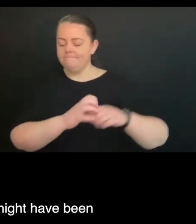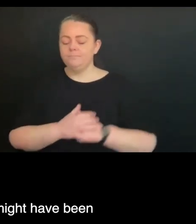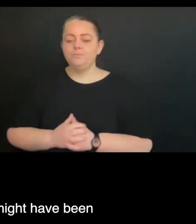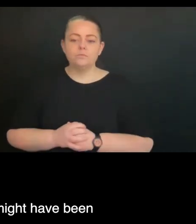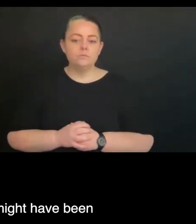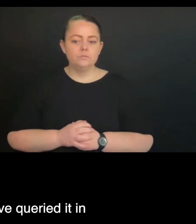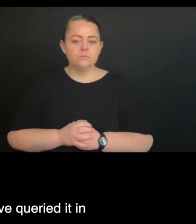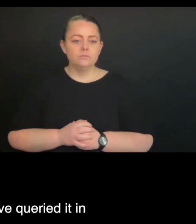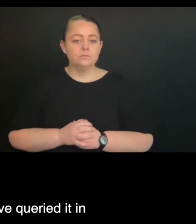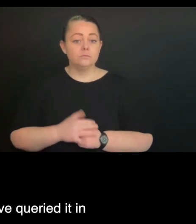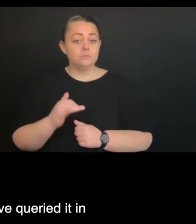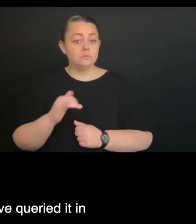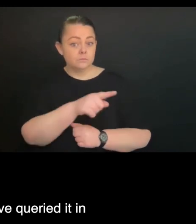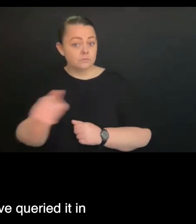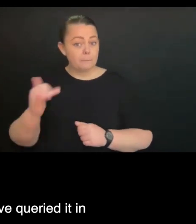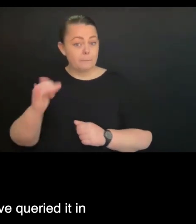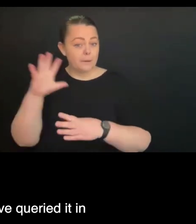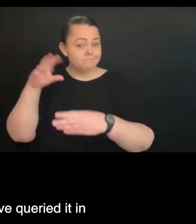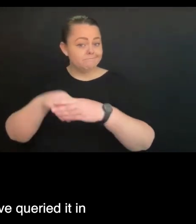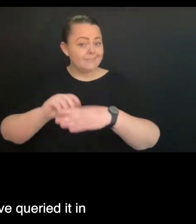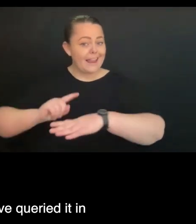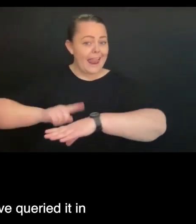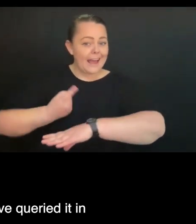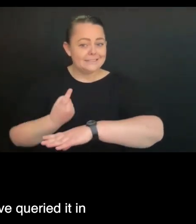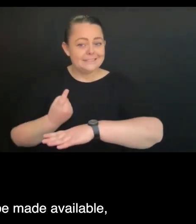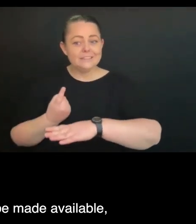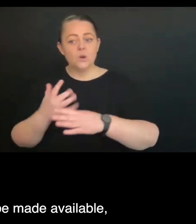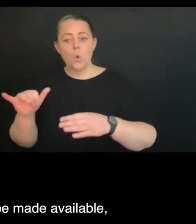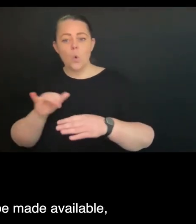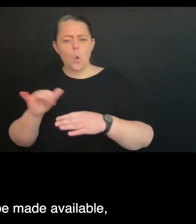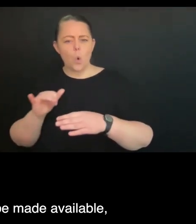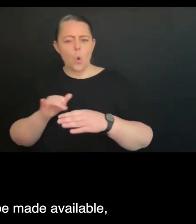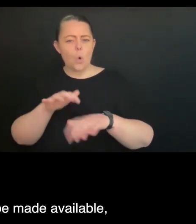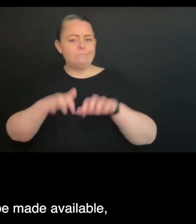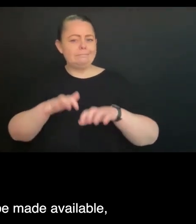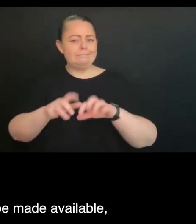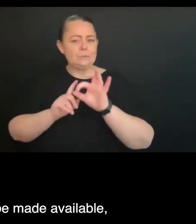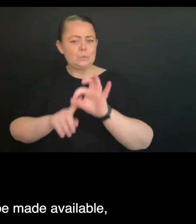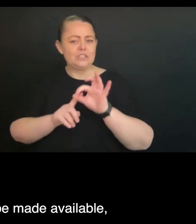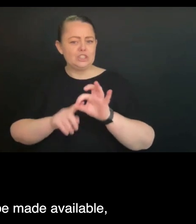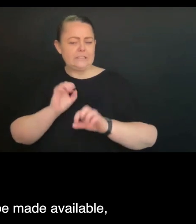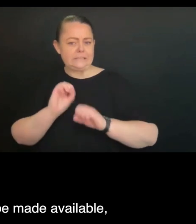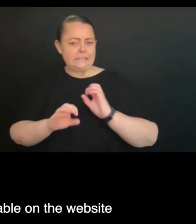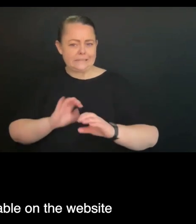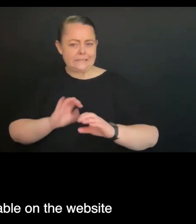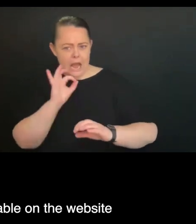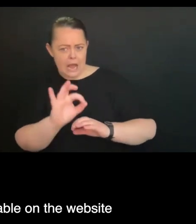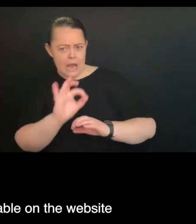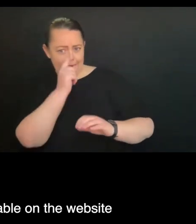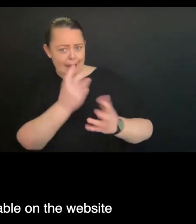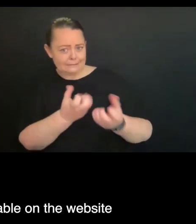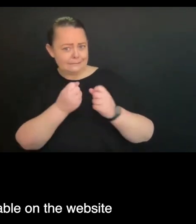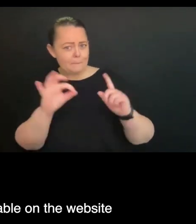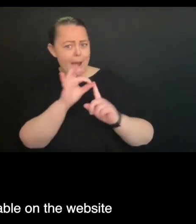for those who might have been joining a little bit late or who have queried it in the chat that the PowerPoints will be made available, that this